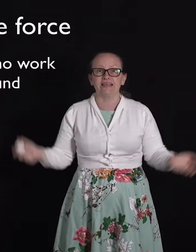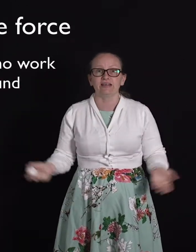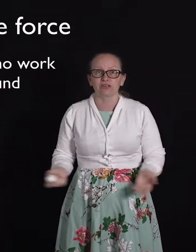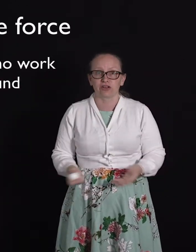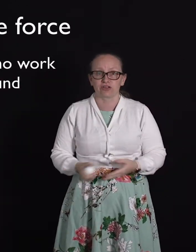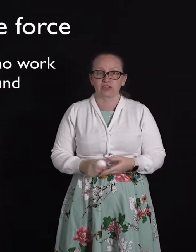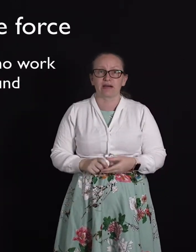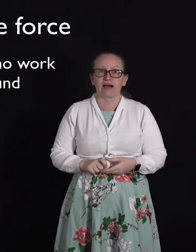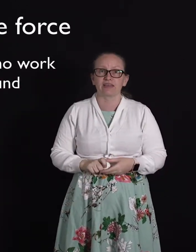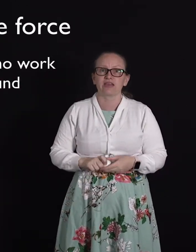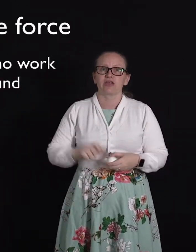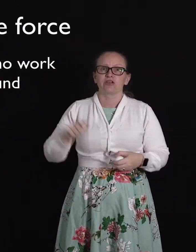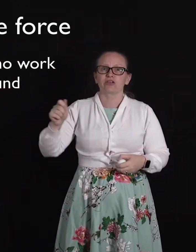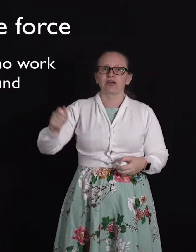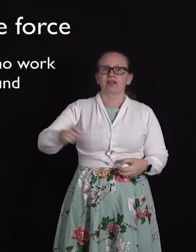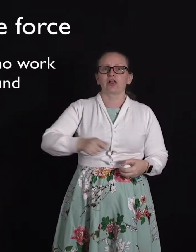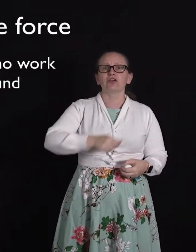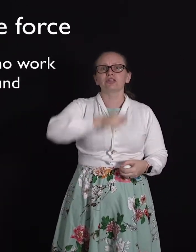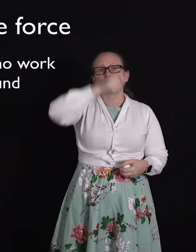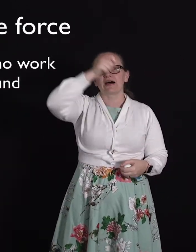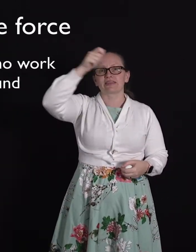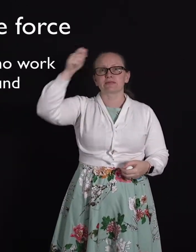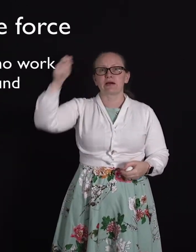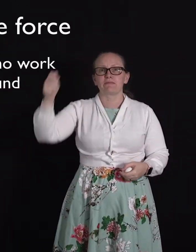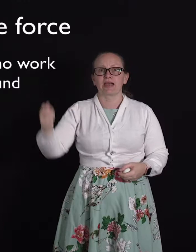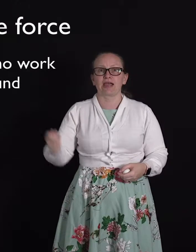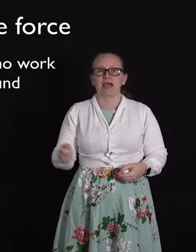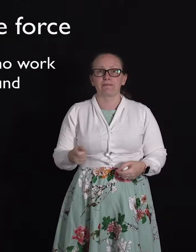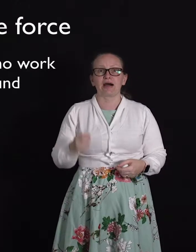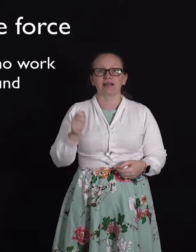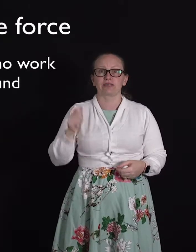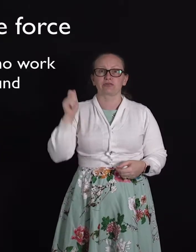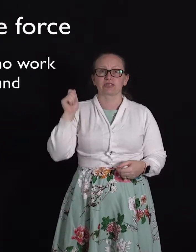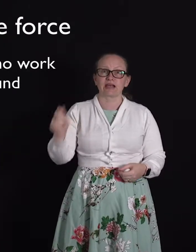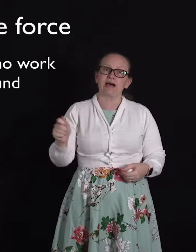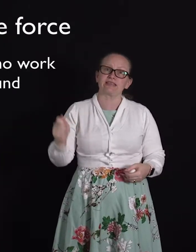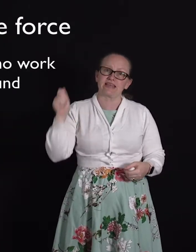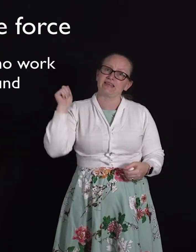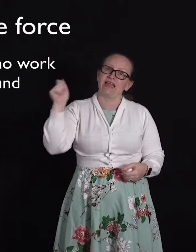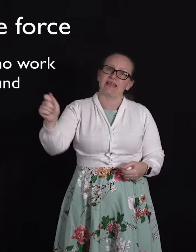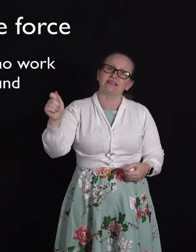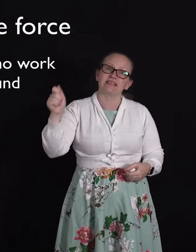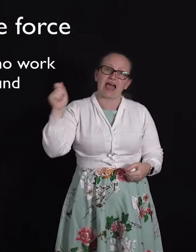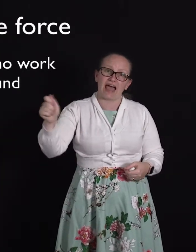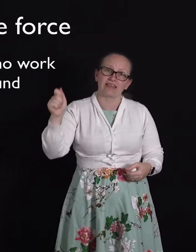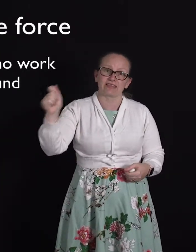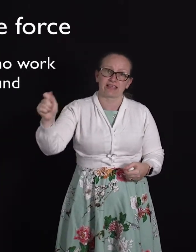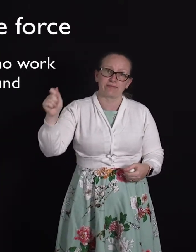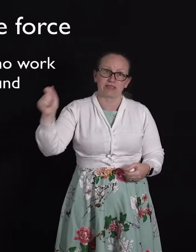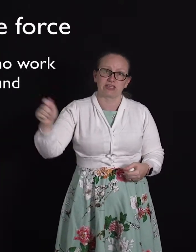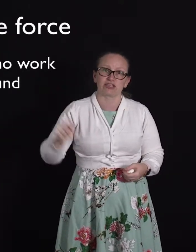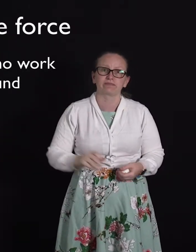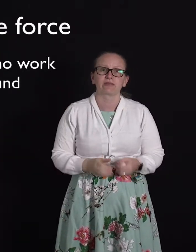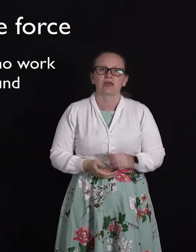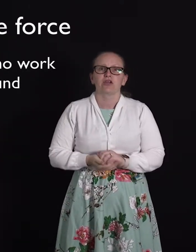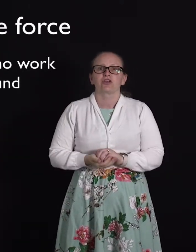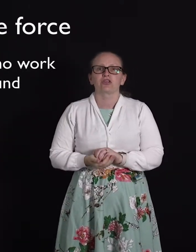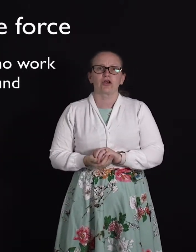closed path. So a closed path is one where a particle starts and ends at the same position. So